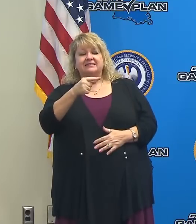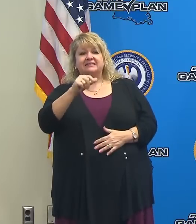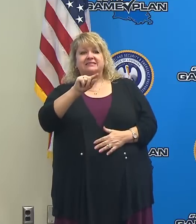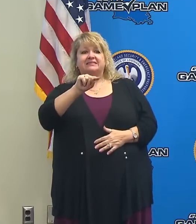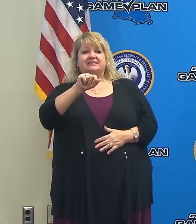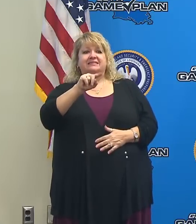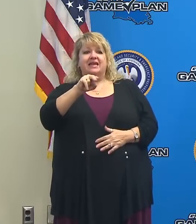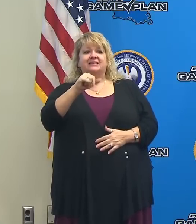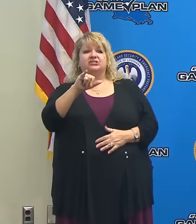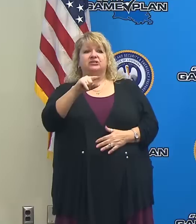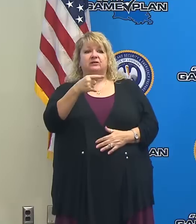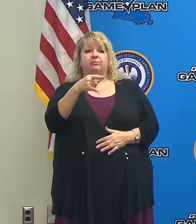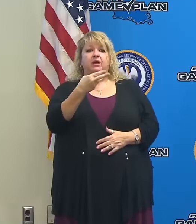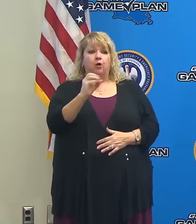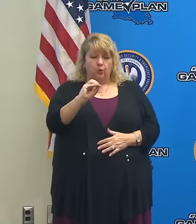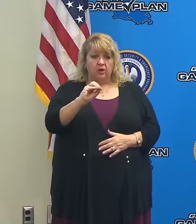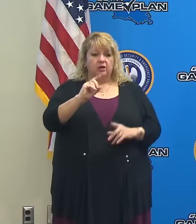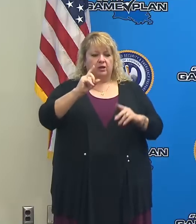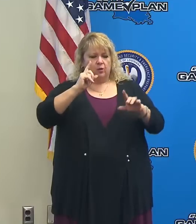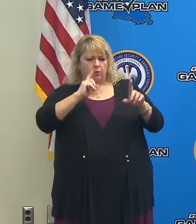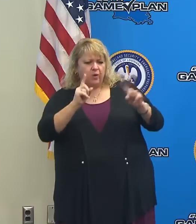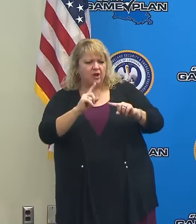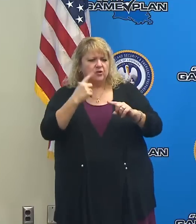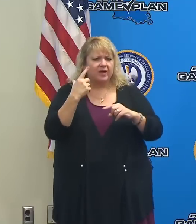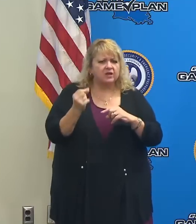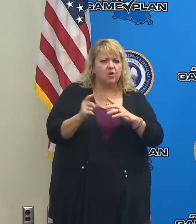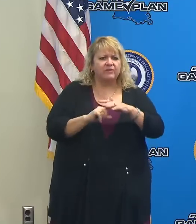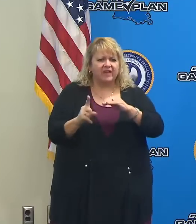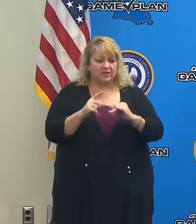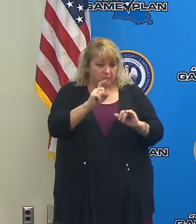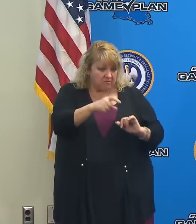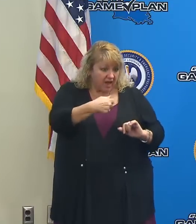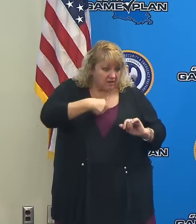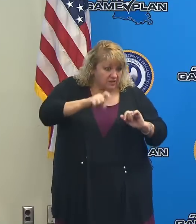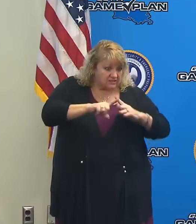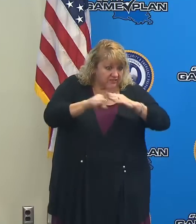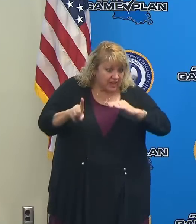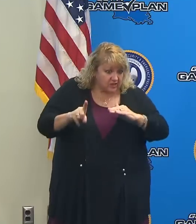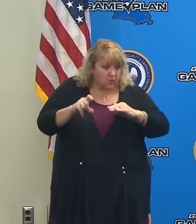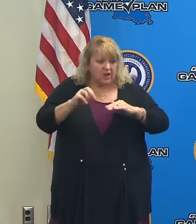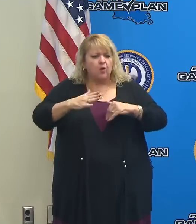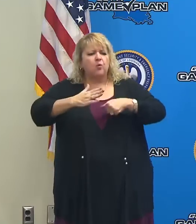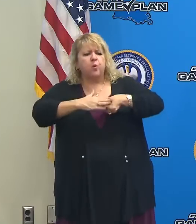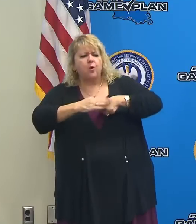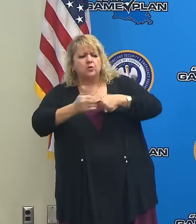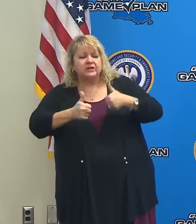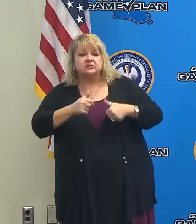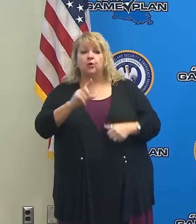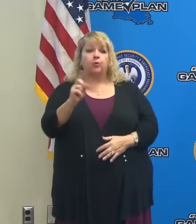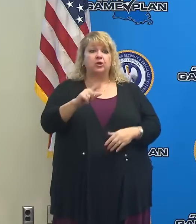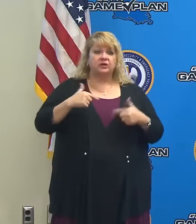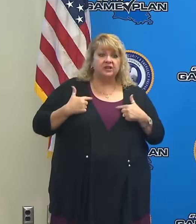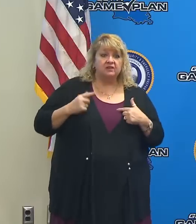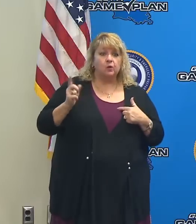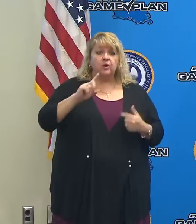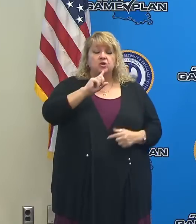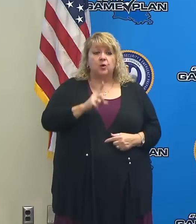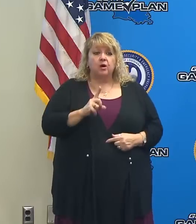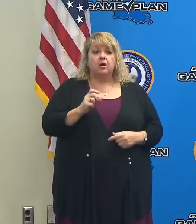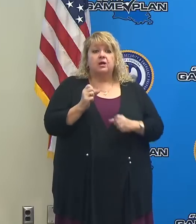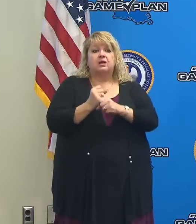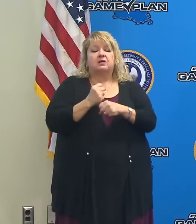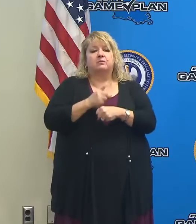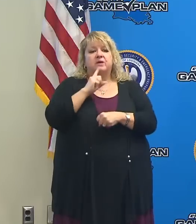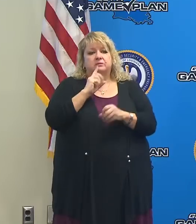for instructions on evacuations. And whoever you are and wherever you live or wherever you happen to be, make sure